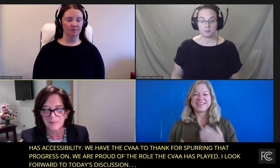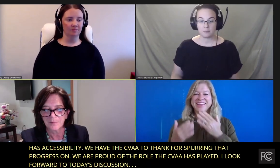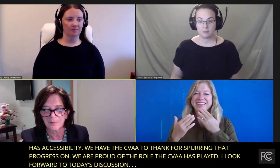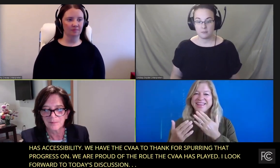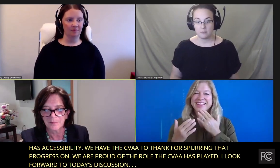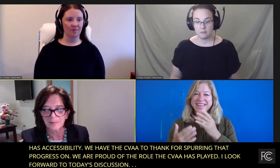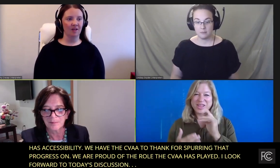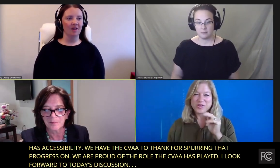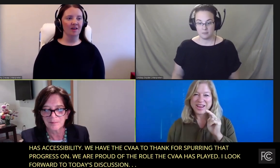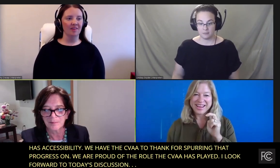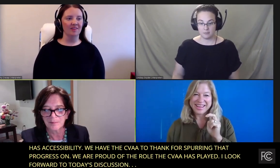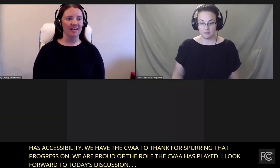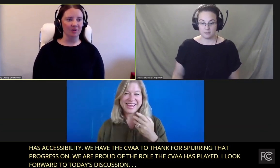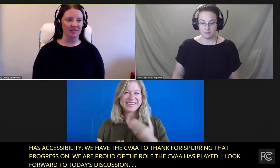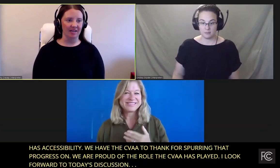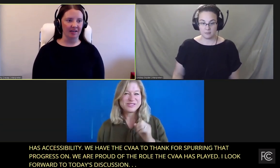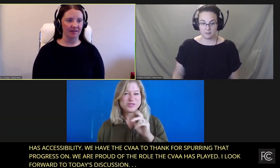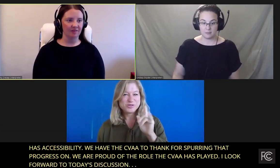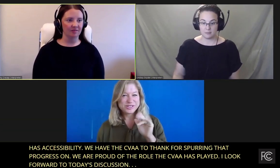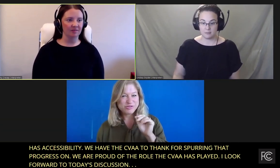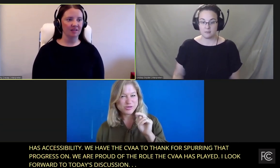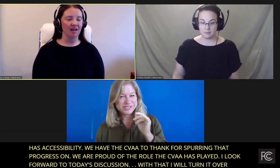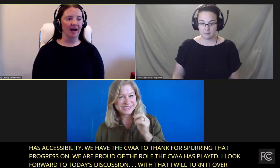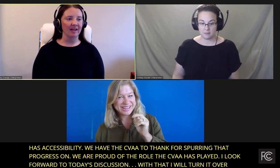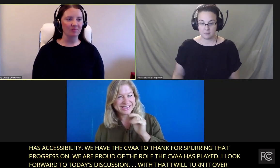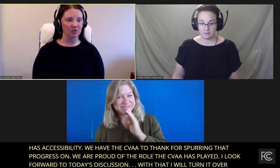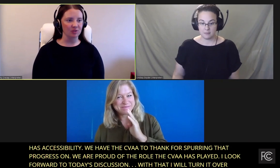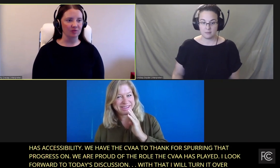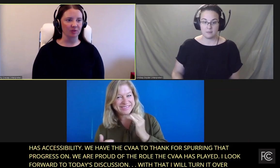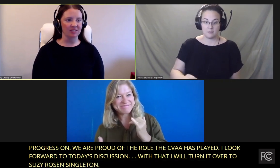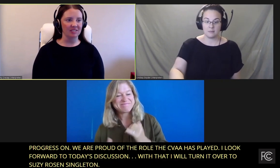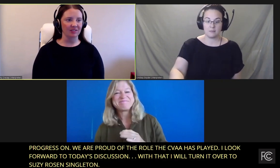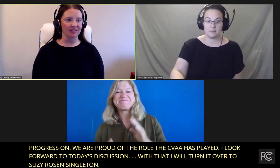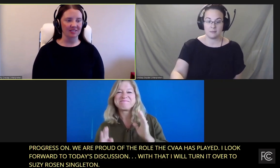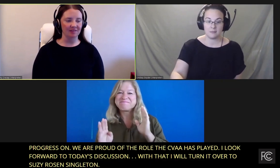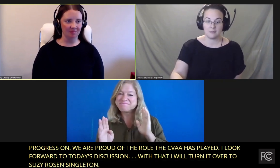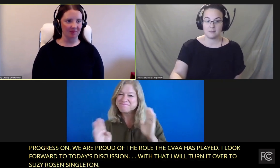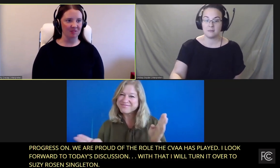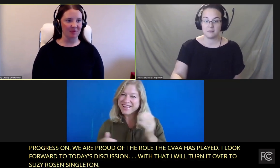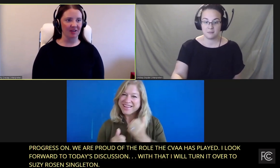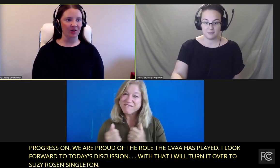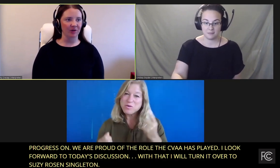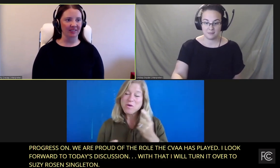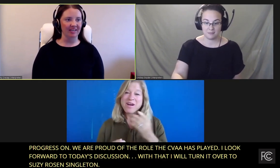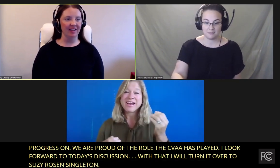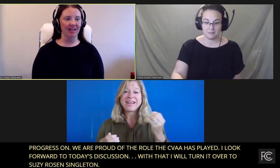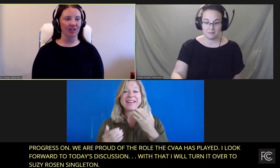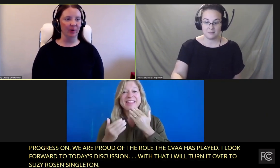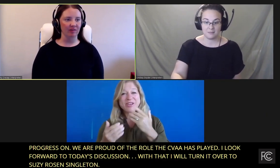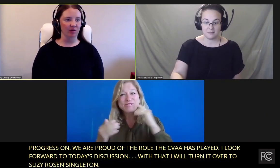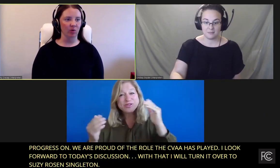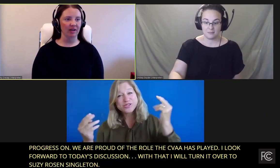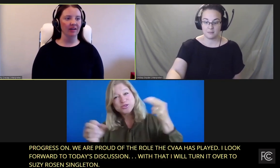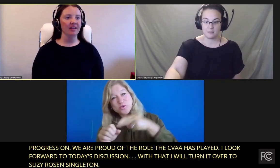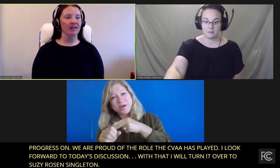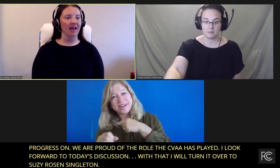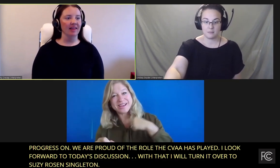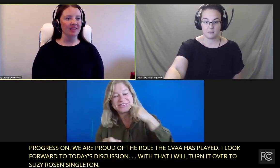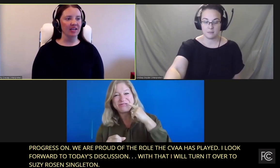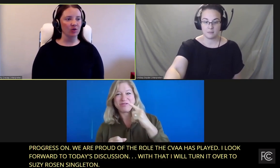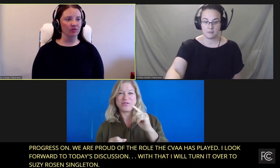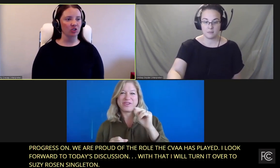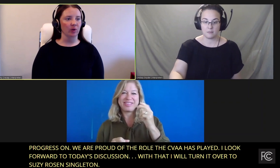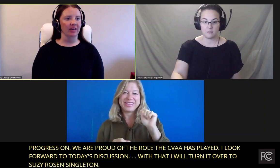Susie Rosen- Thank you, Diane. Susie am Susie Rosen-Singleton. I'm speaking currently. Hello, everyone.